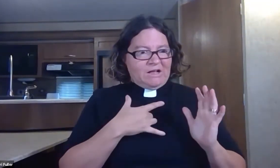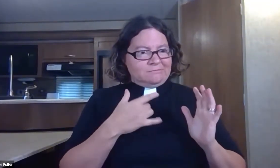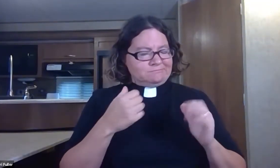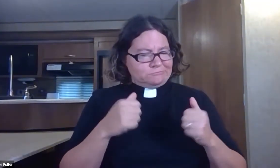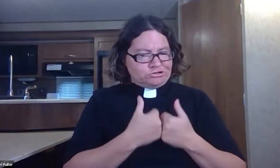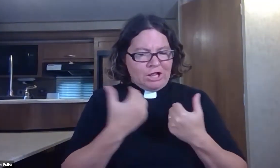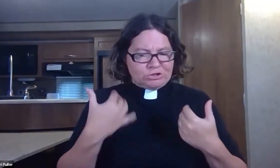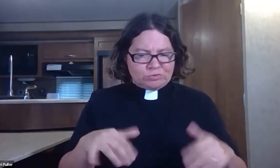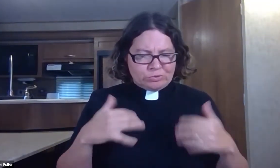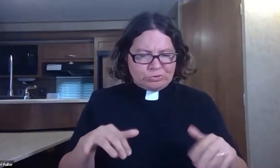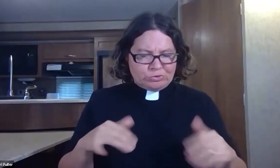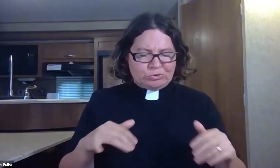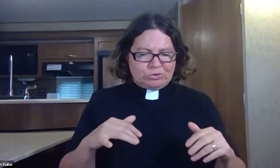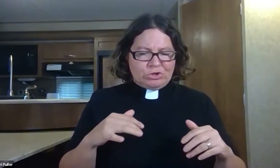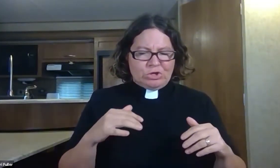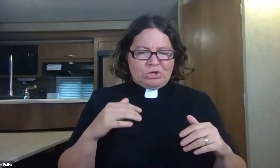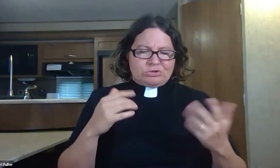Now, this passage is a challenge for me.